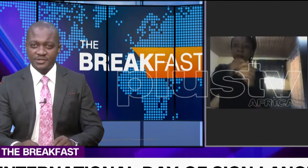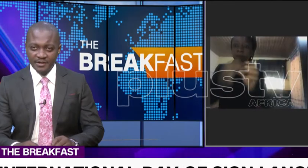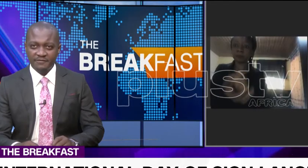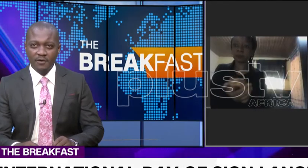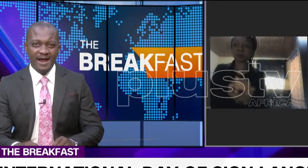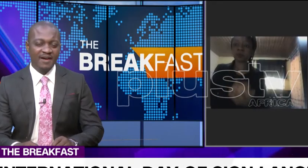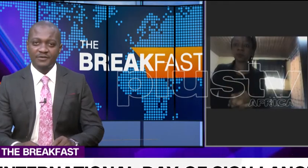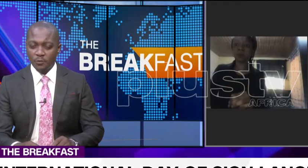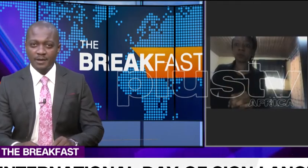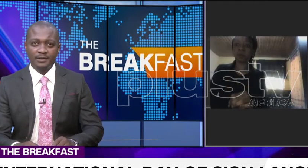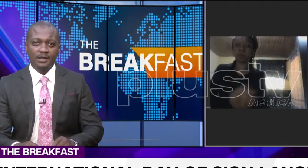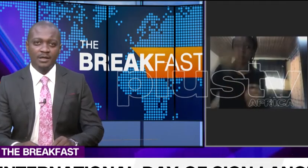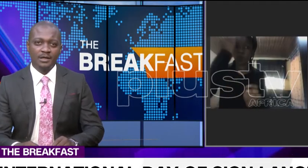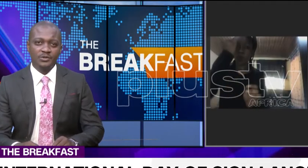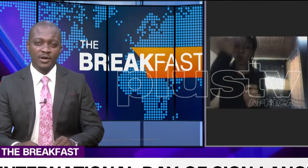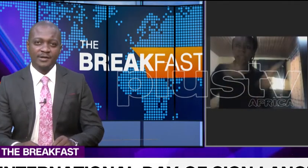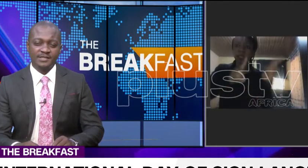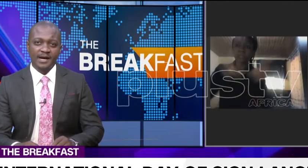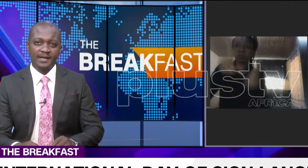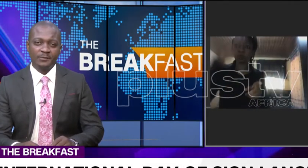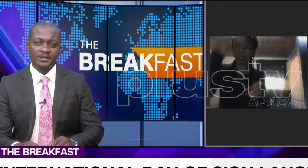for everyone to learn sign language?